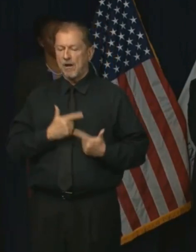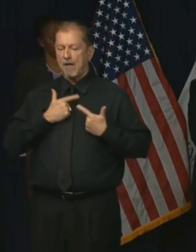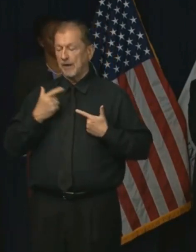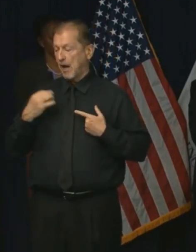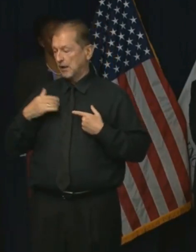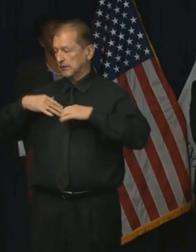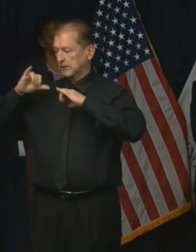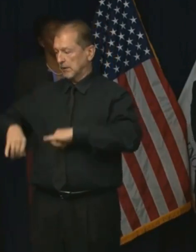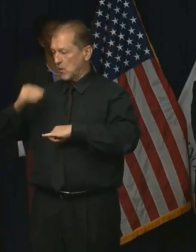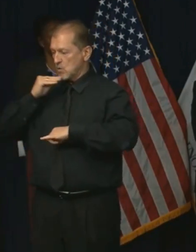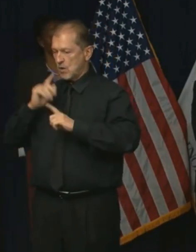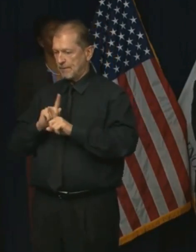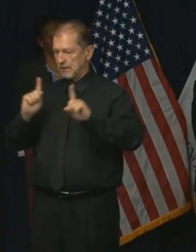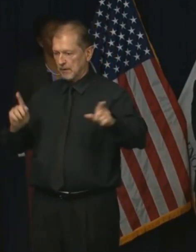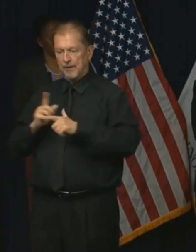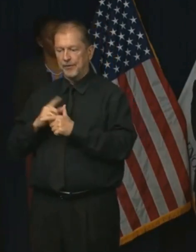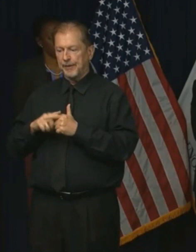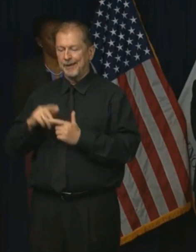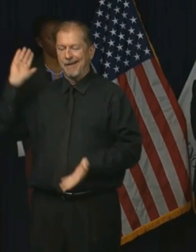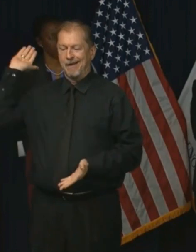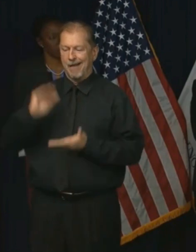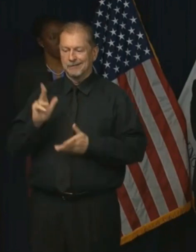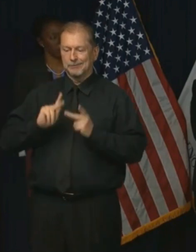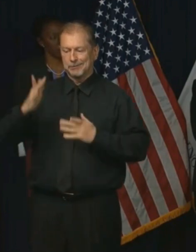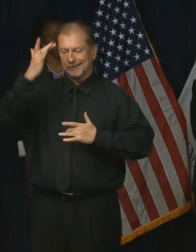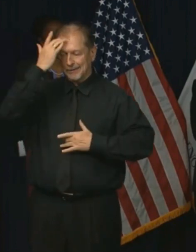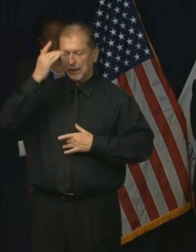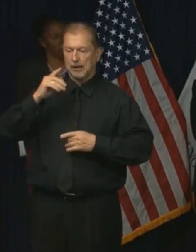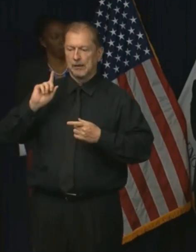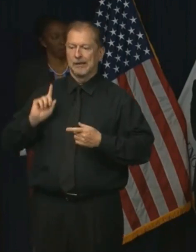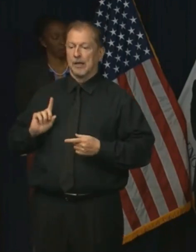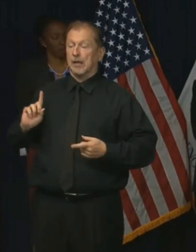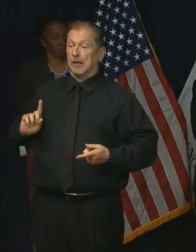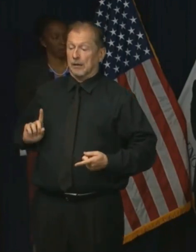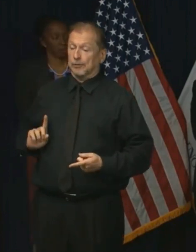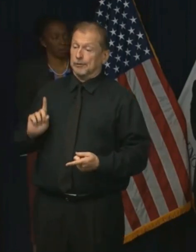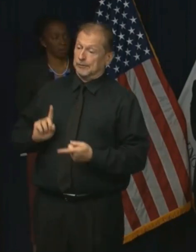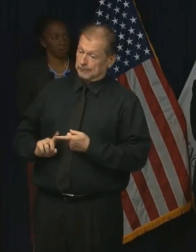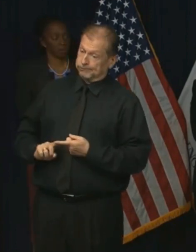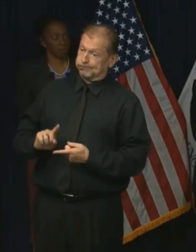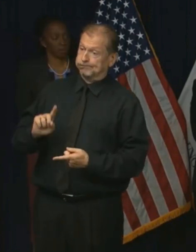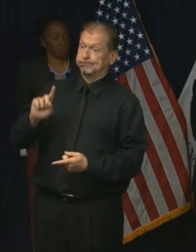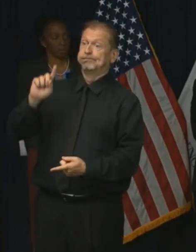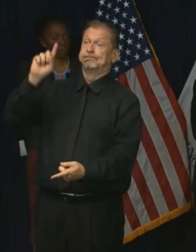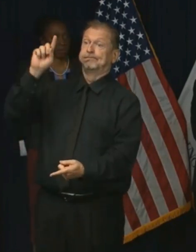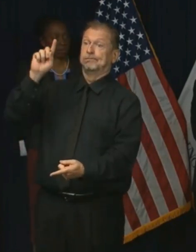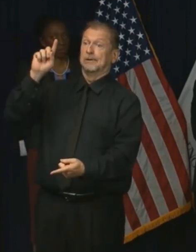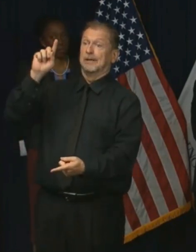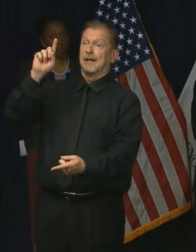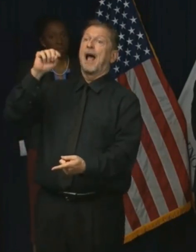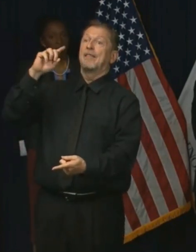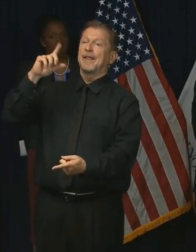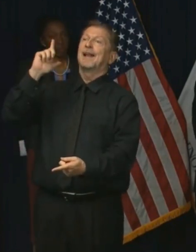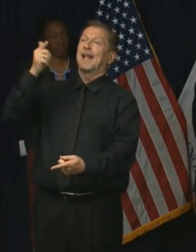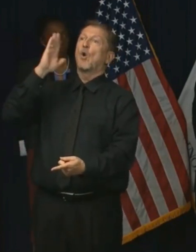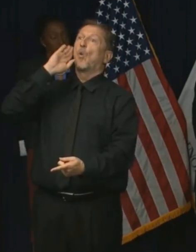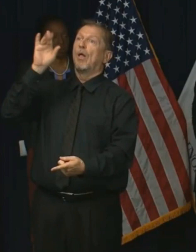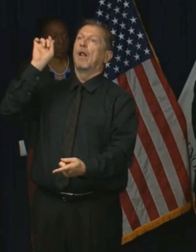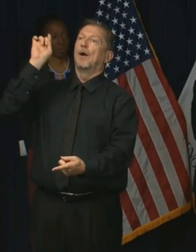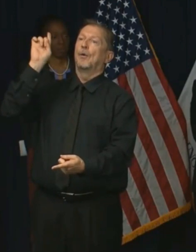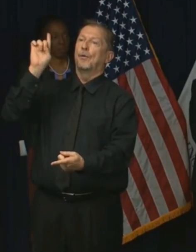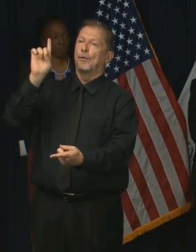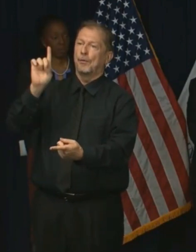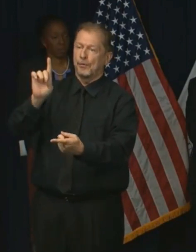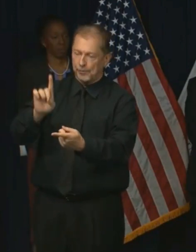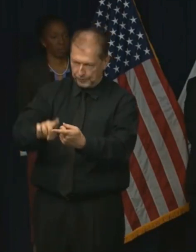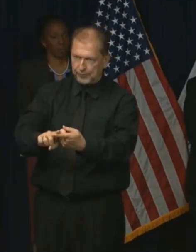huge difference in flattening the curve, getting us to the peak sooner rather than later, and then down on the other side of the of the